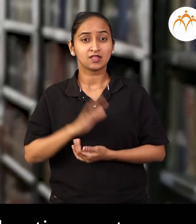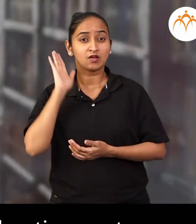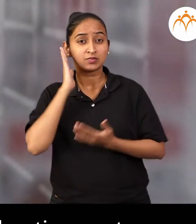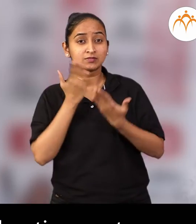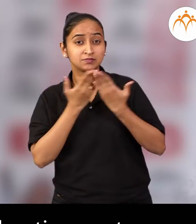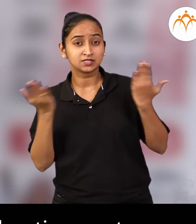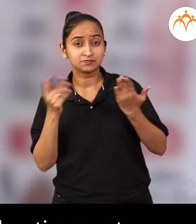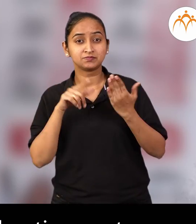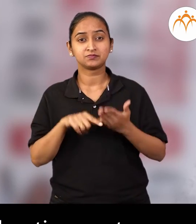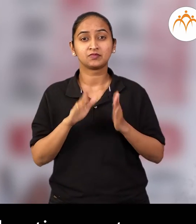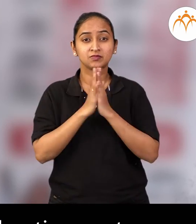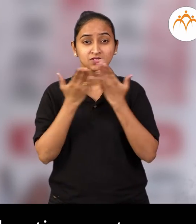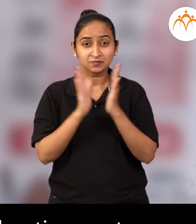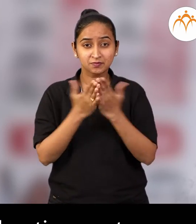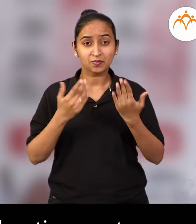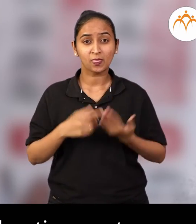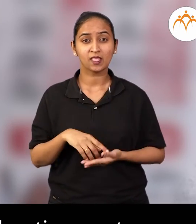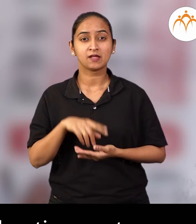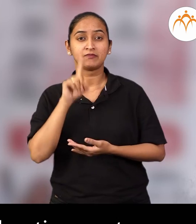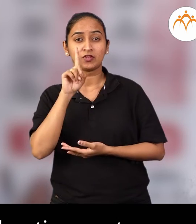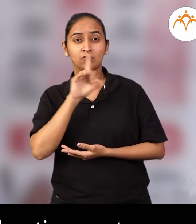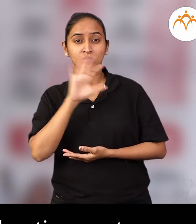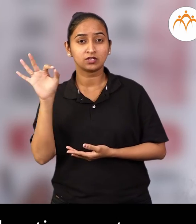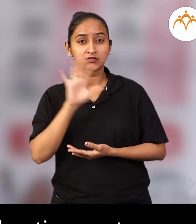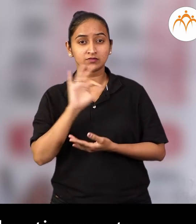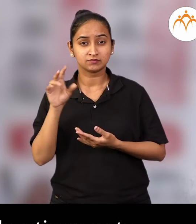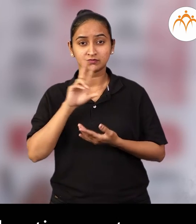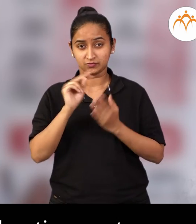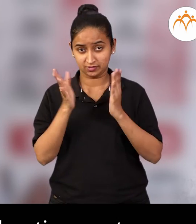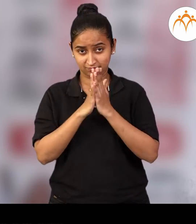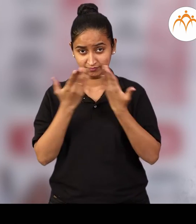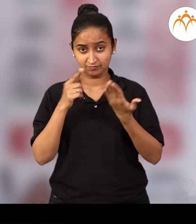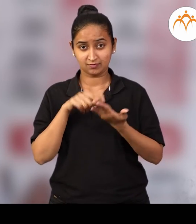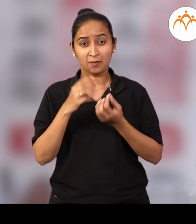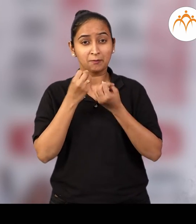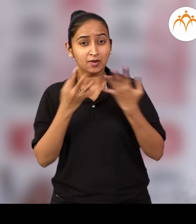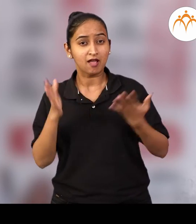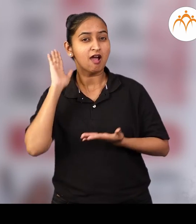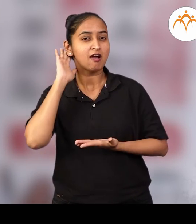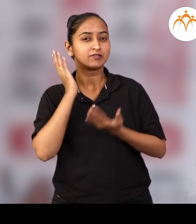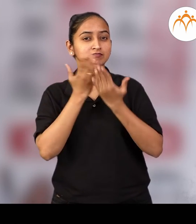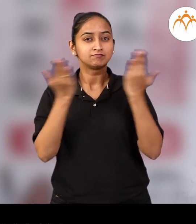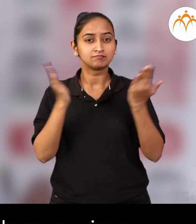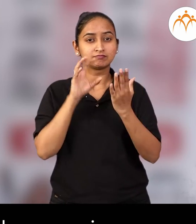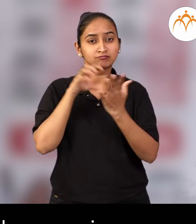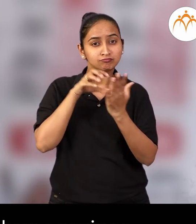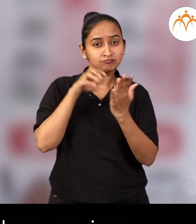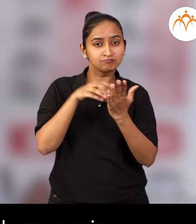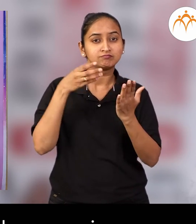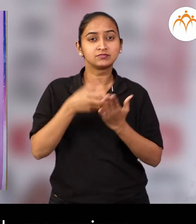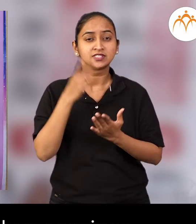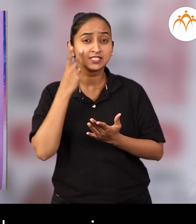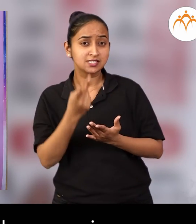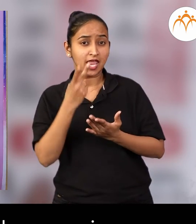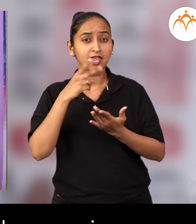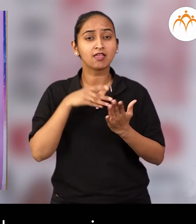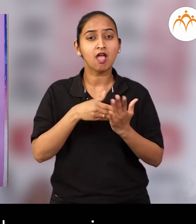We see a lot of advertisements in the newspapers, weekly and monthly magazines.